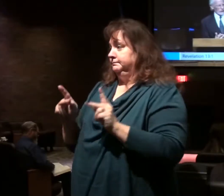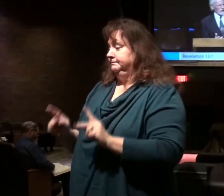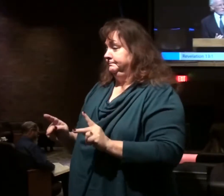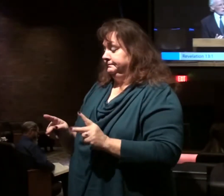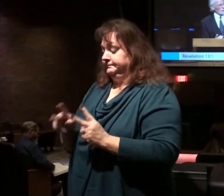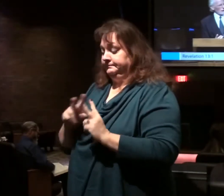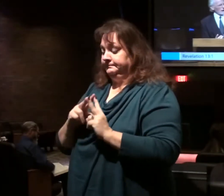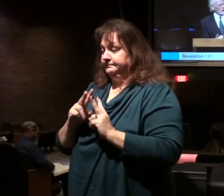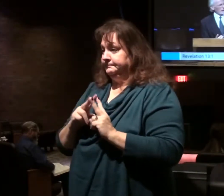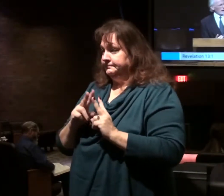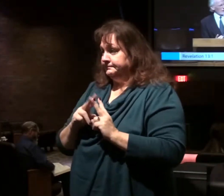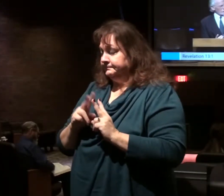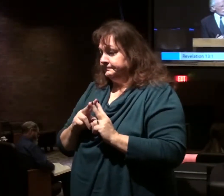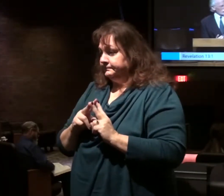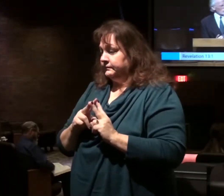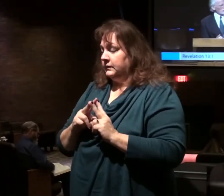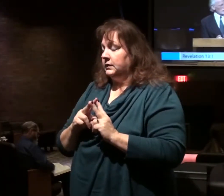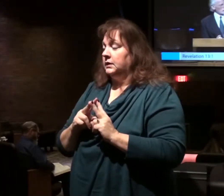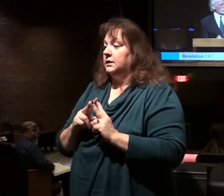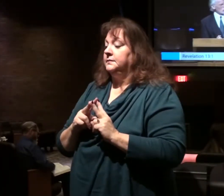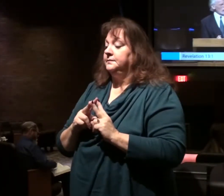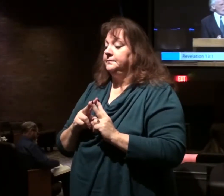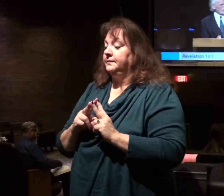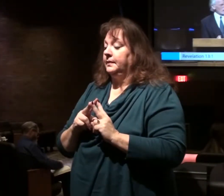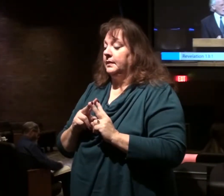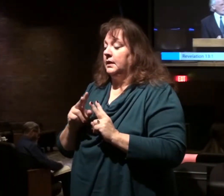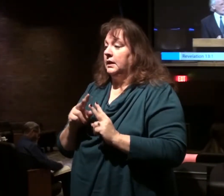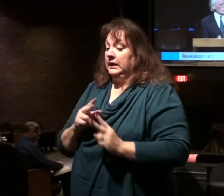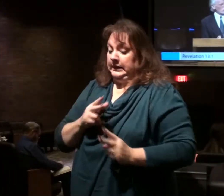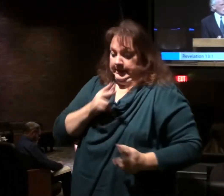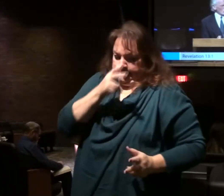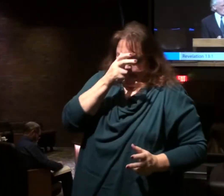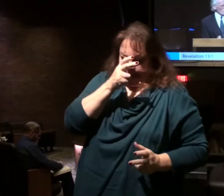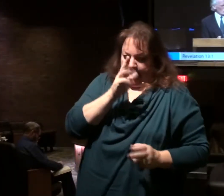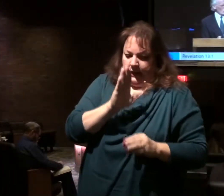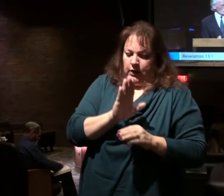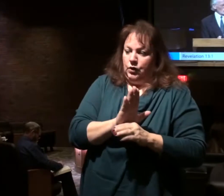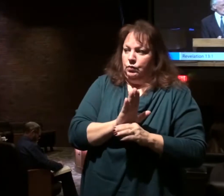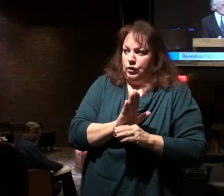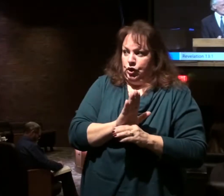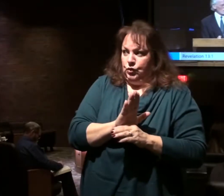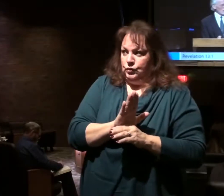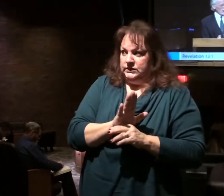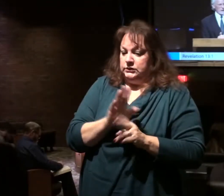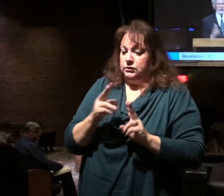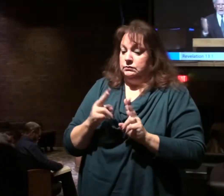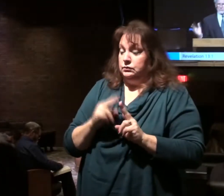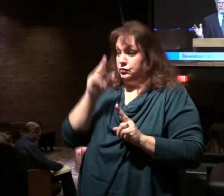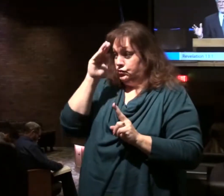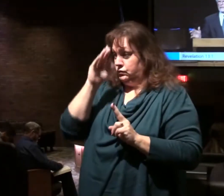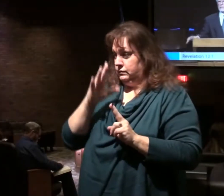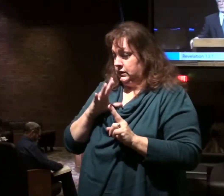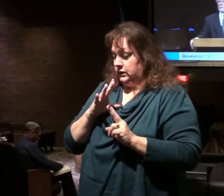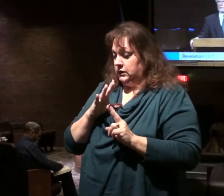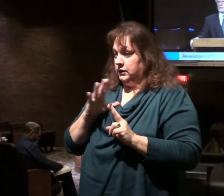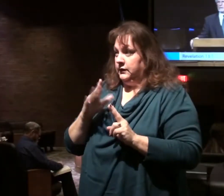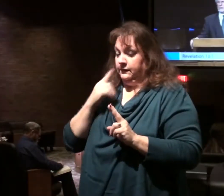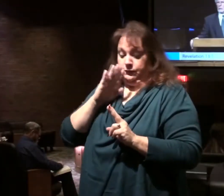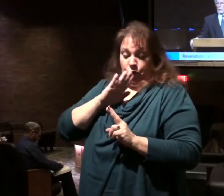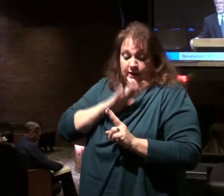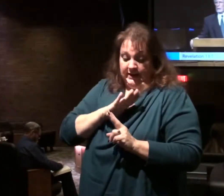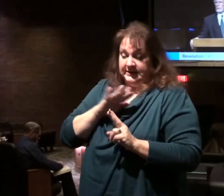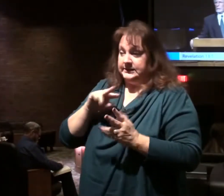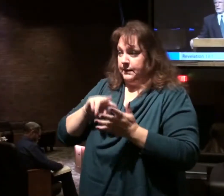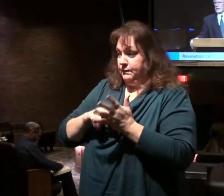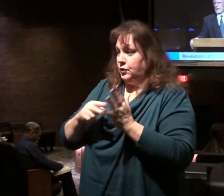that will be the instruments that the devil will use in accomplishing his purposes